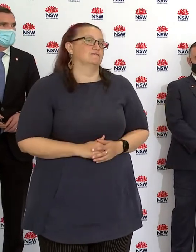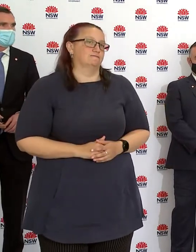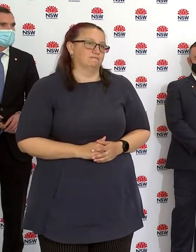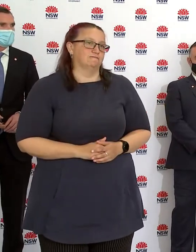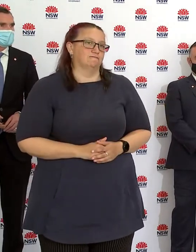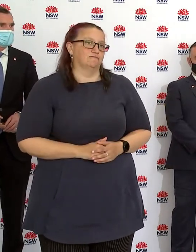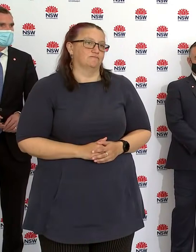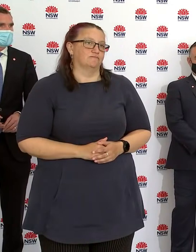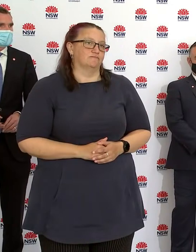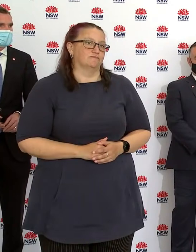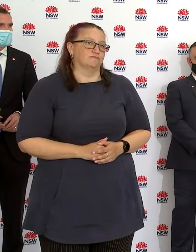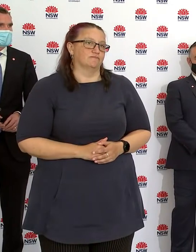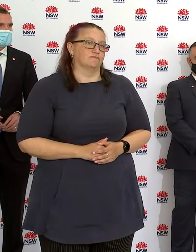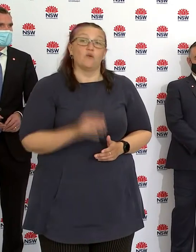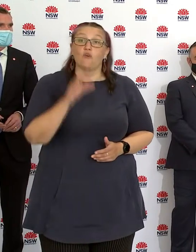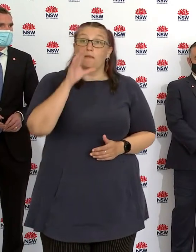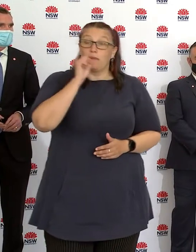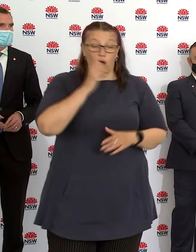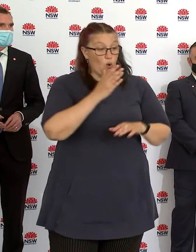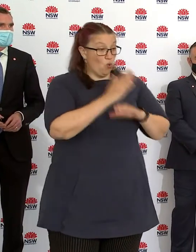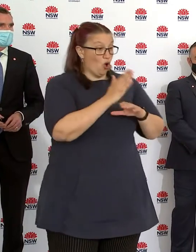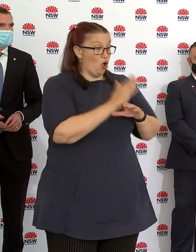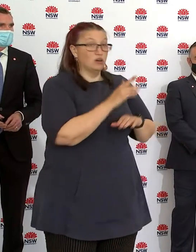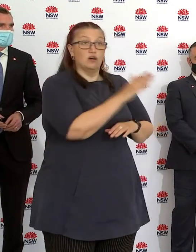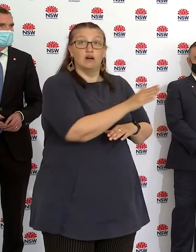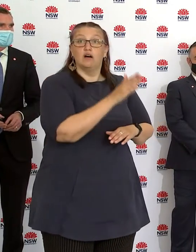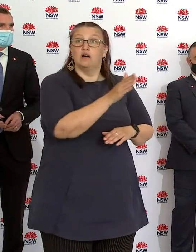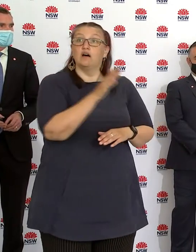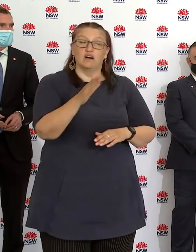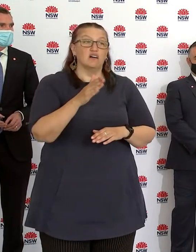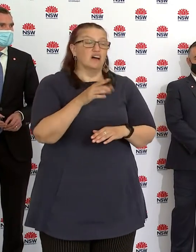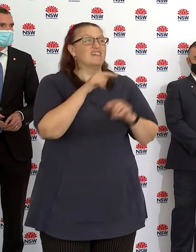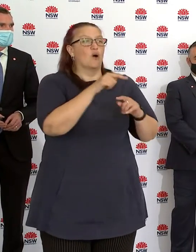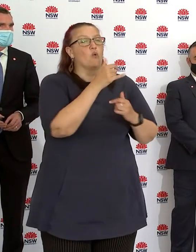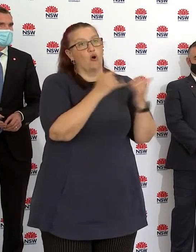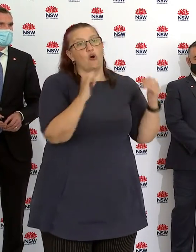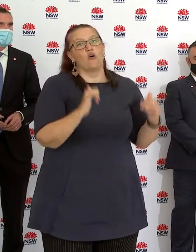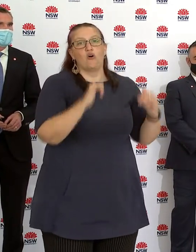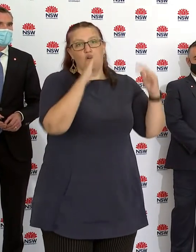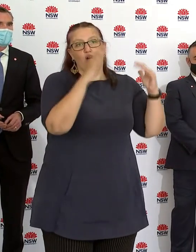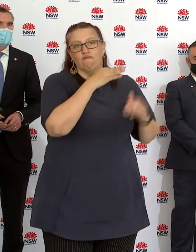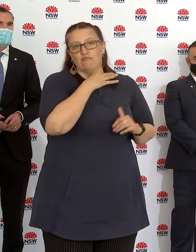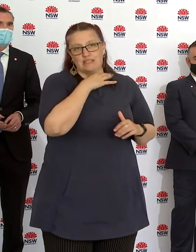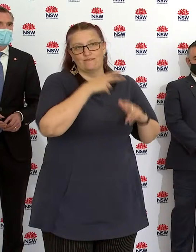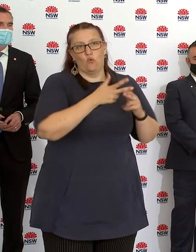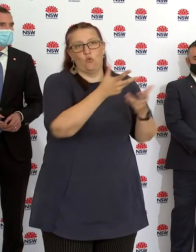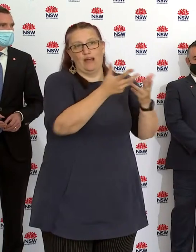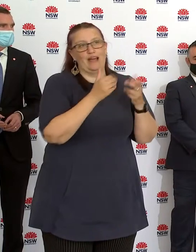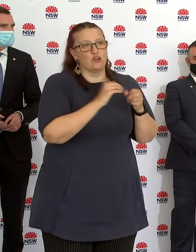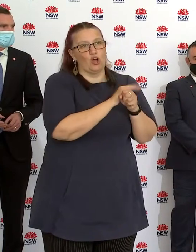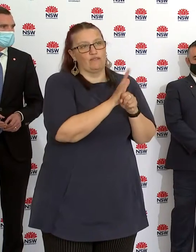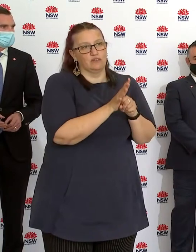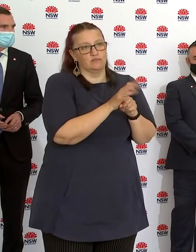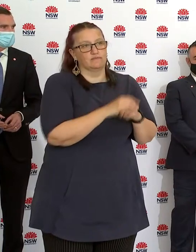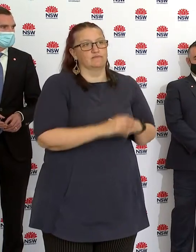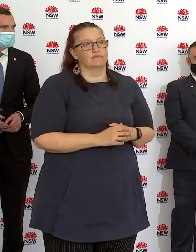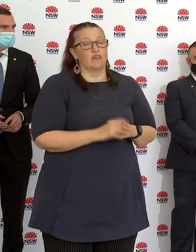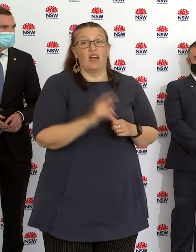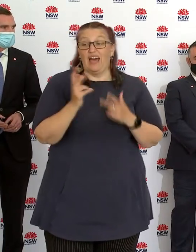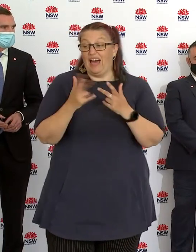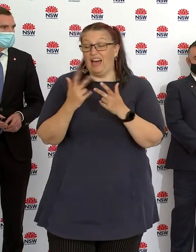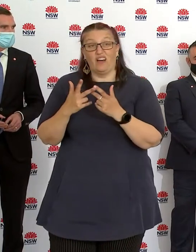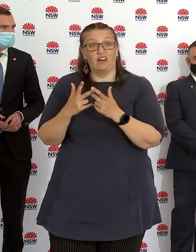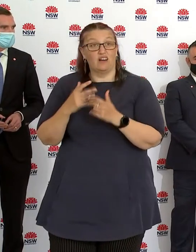households remain the biggest problem in New South Wales. And I don't want to dwell on this example. But I feel I have to given the statistics.